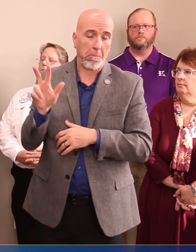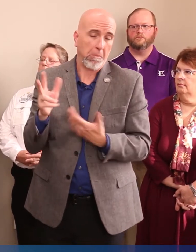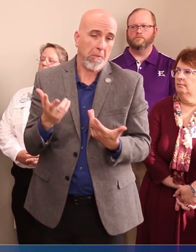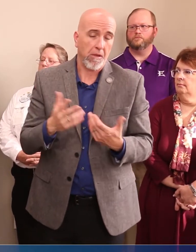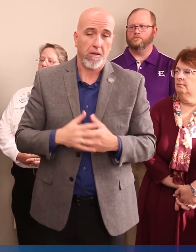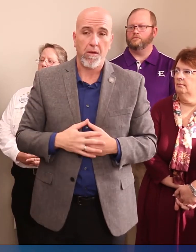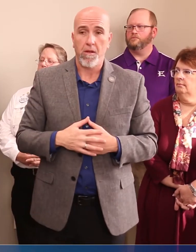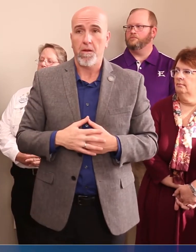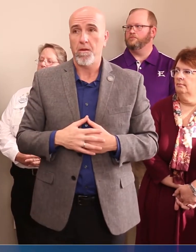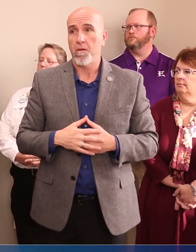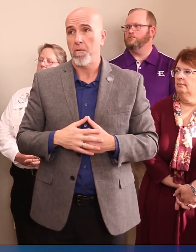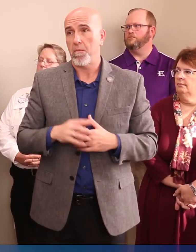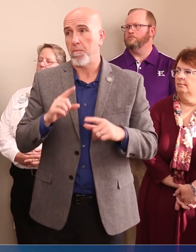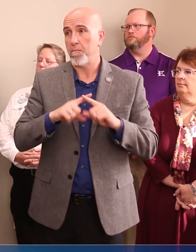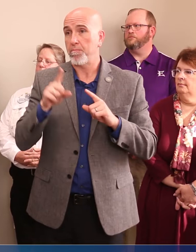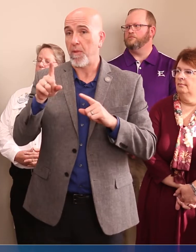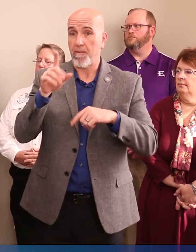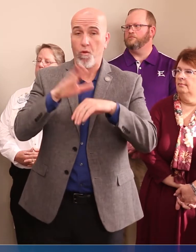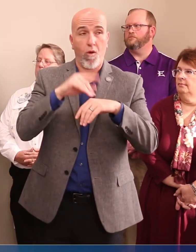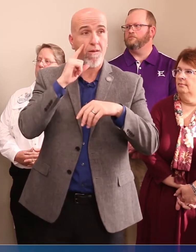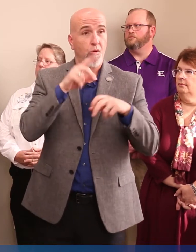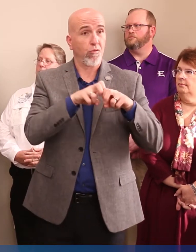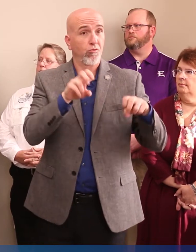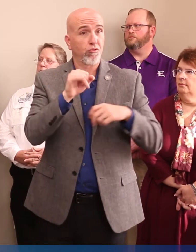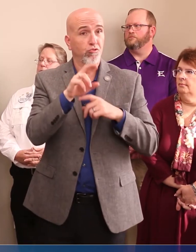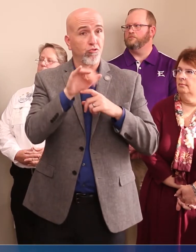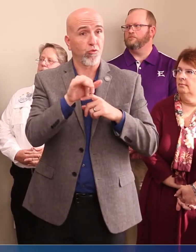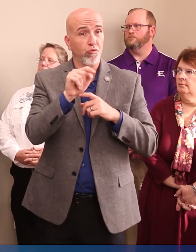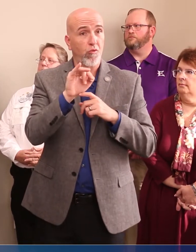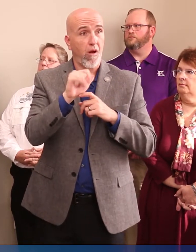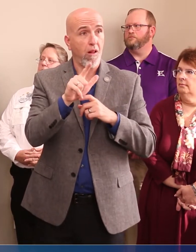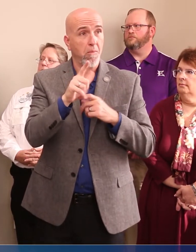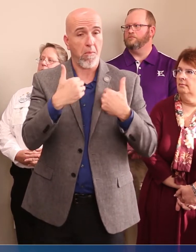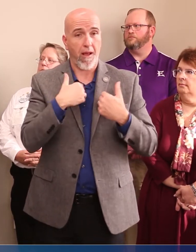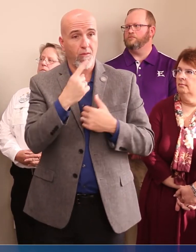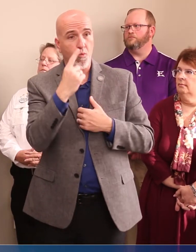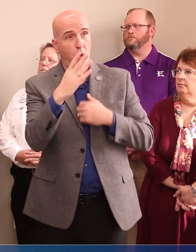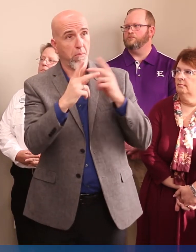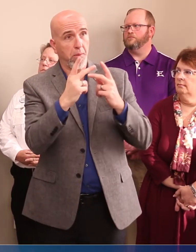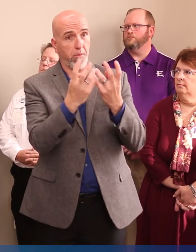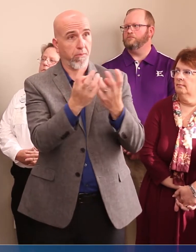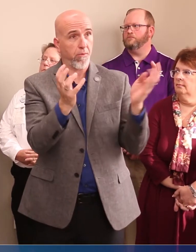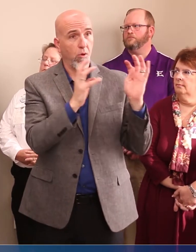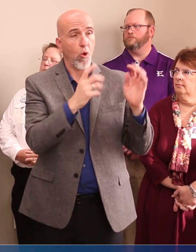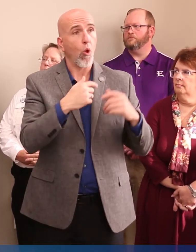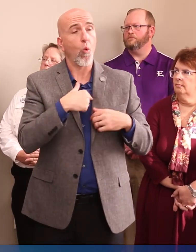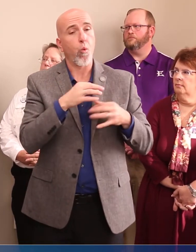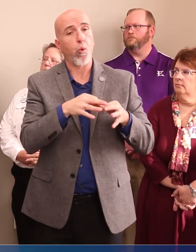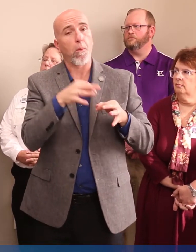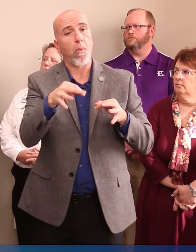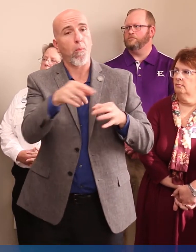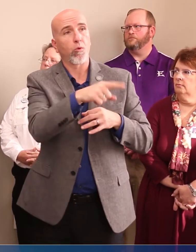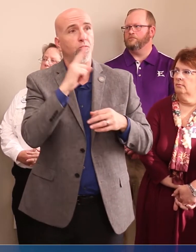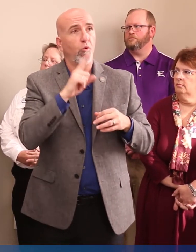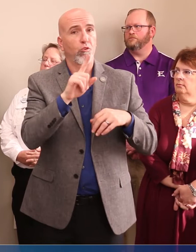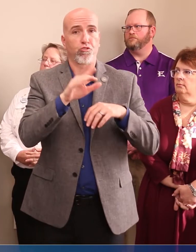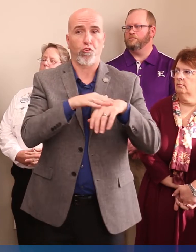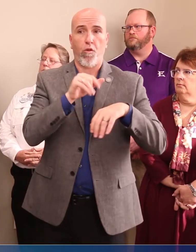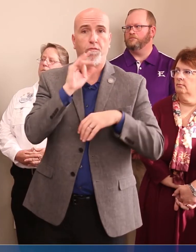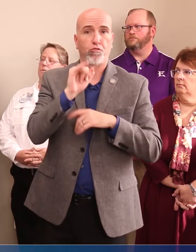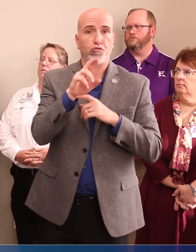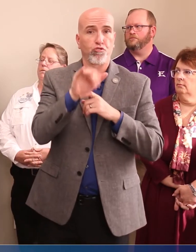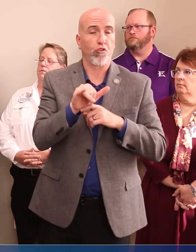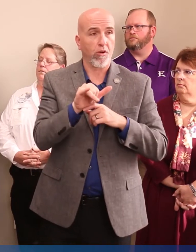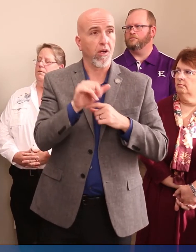But if you're called in for a jury trial, you may have a pool of 100 people. We are going to postpone any further jury calls